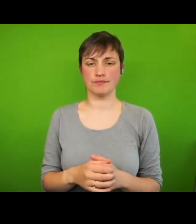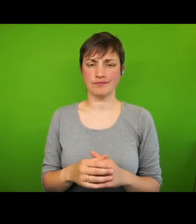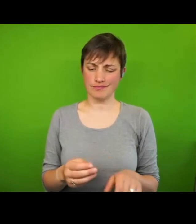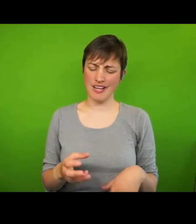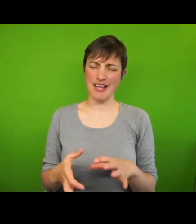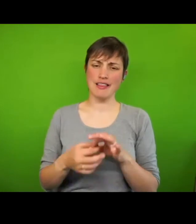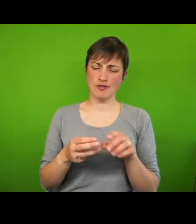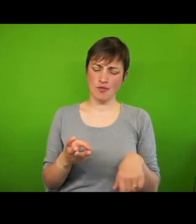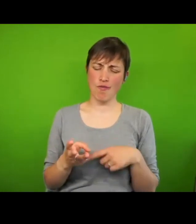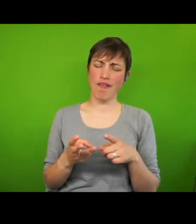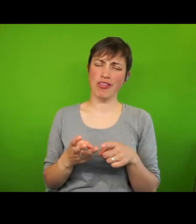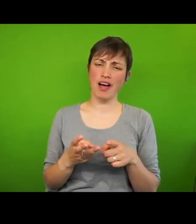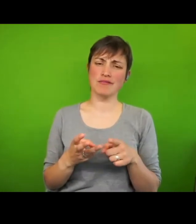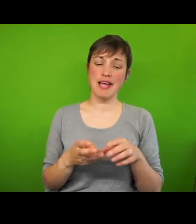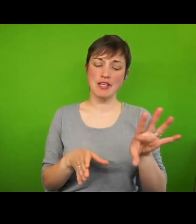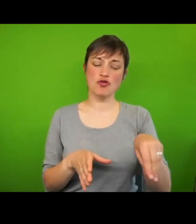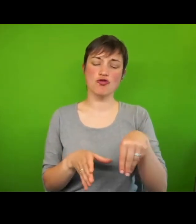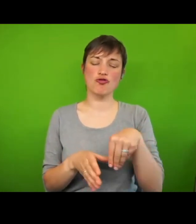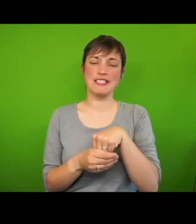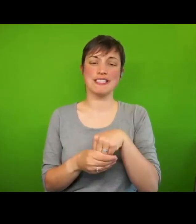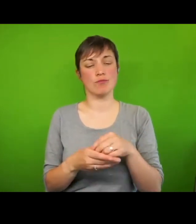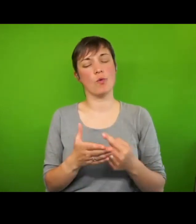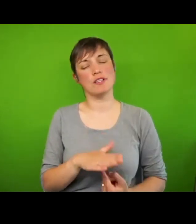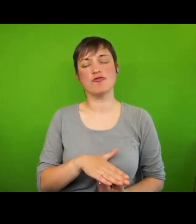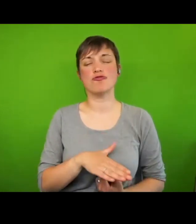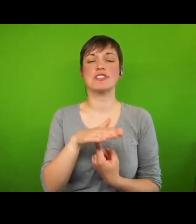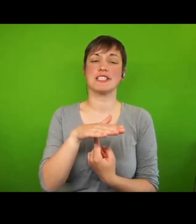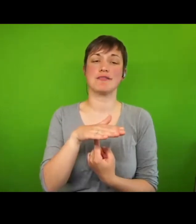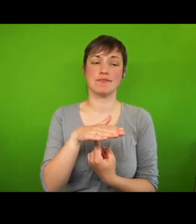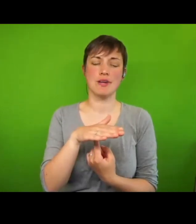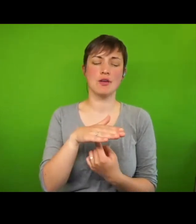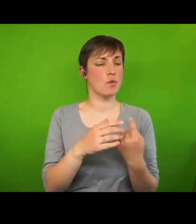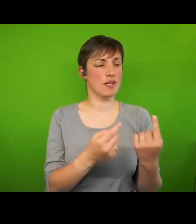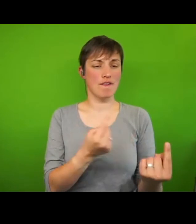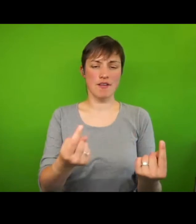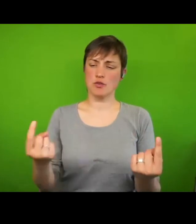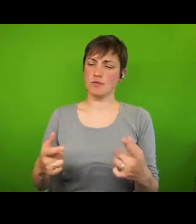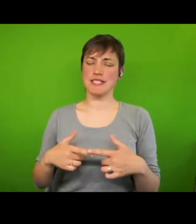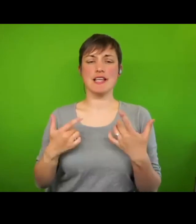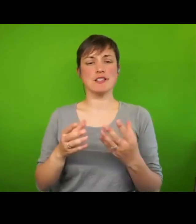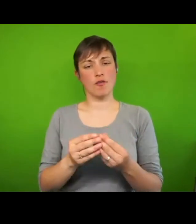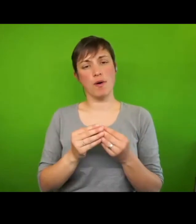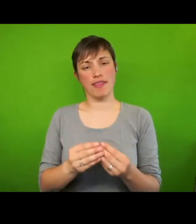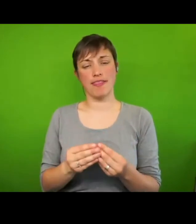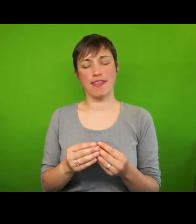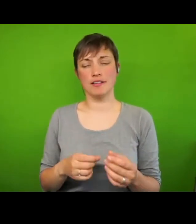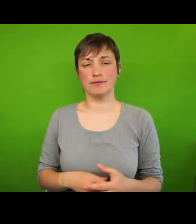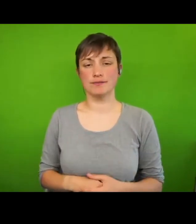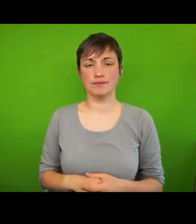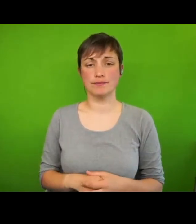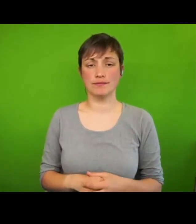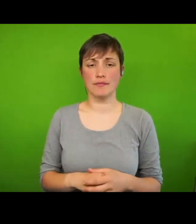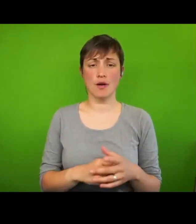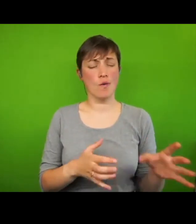identified by Patrick and Simpson, which they link to individuals' sense of self-worth. According to the UN Special